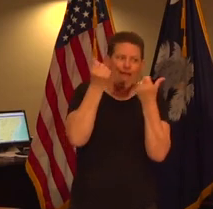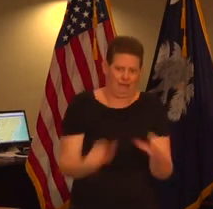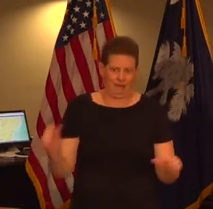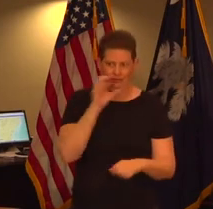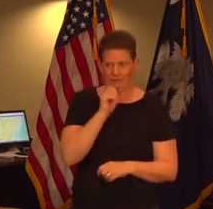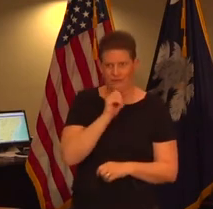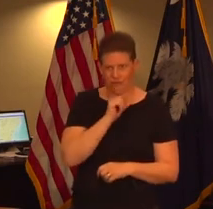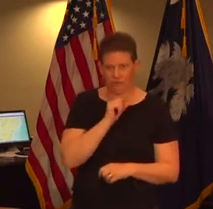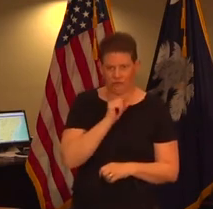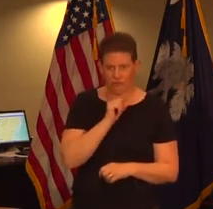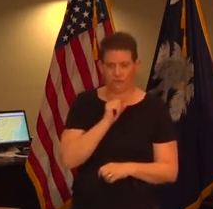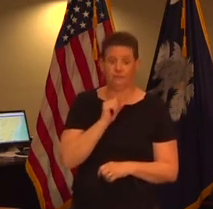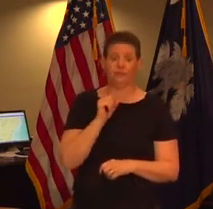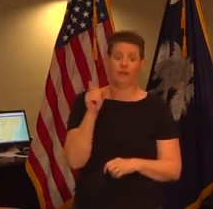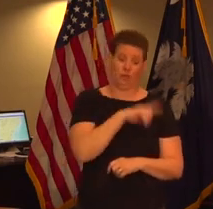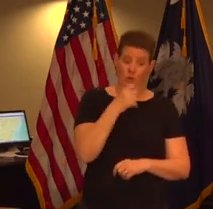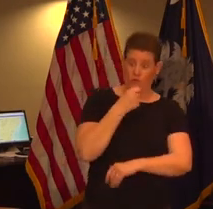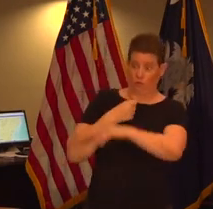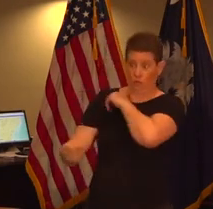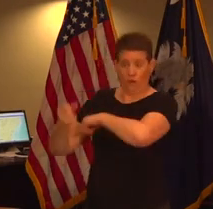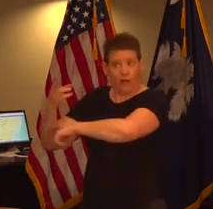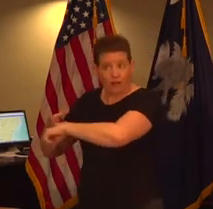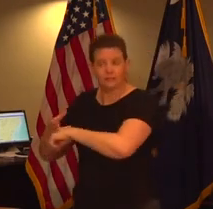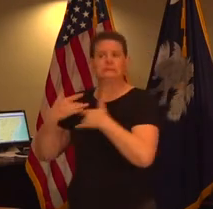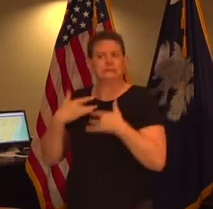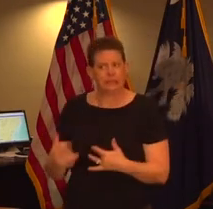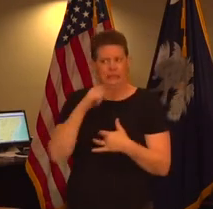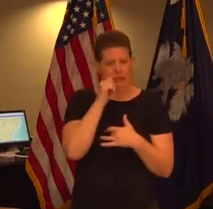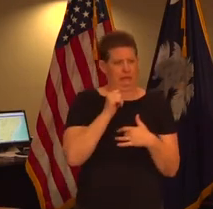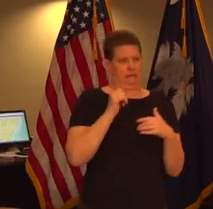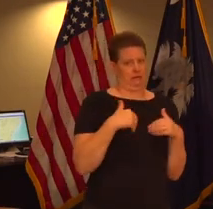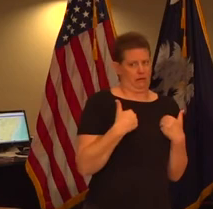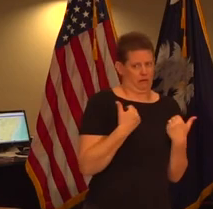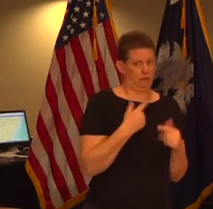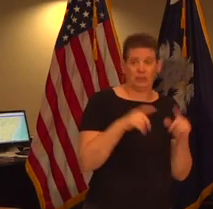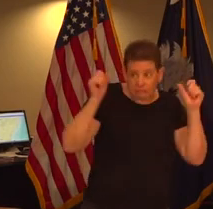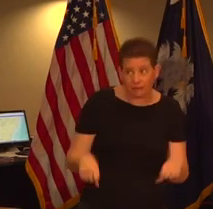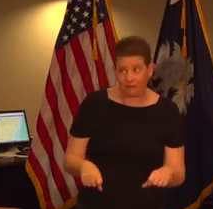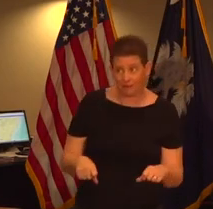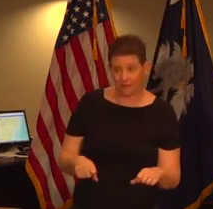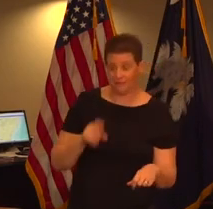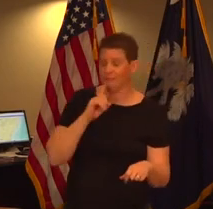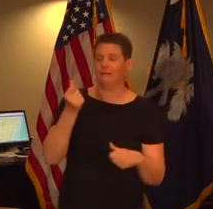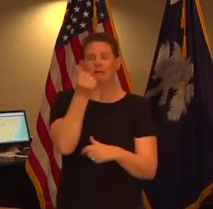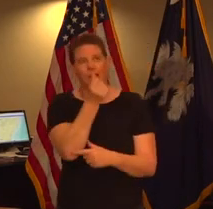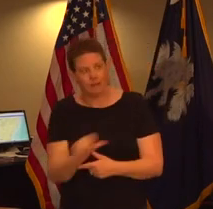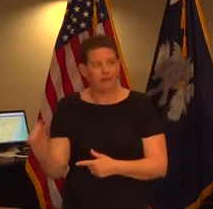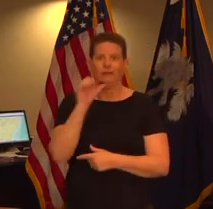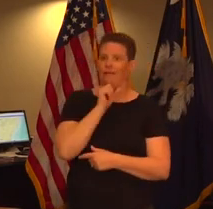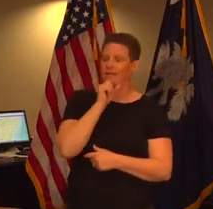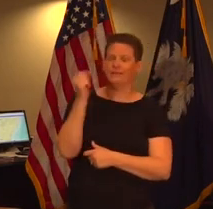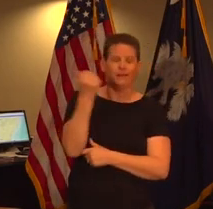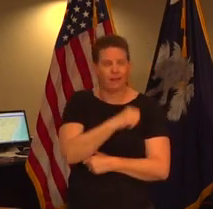younger age groups who are actually hospitalized but we do know that any age group any